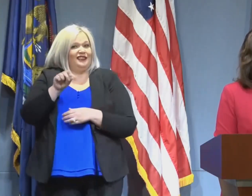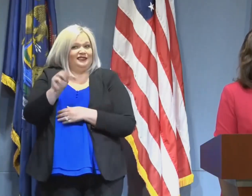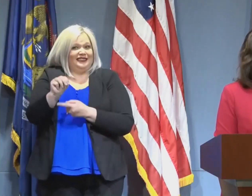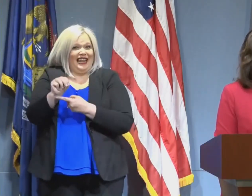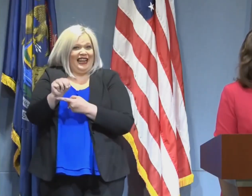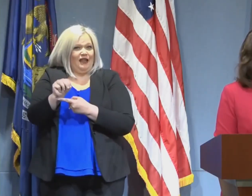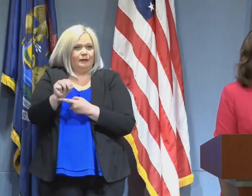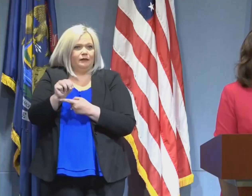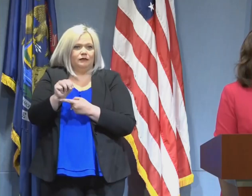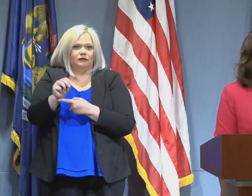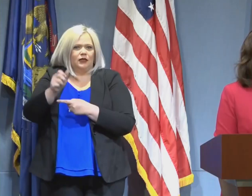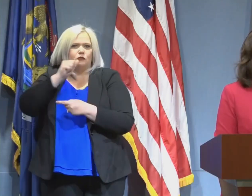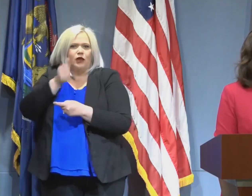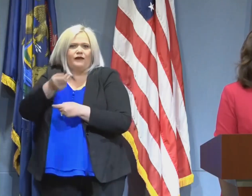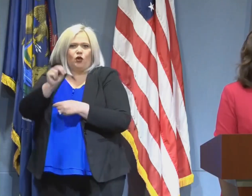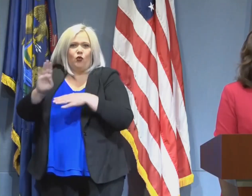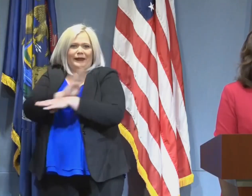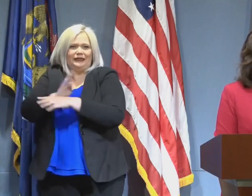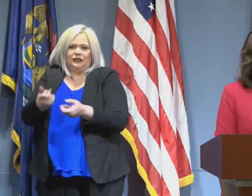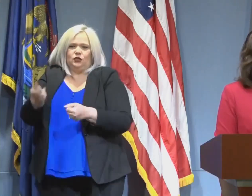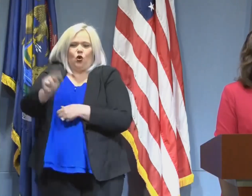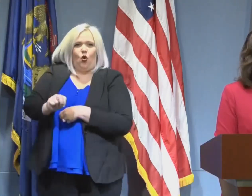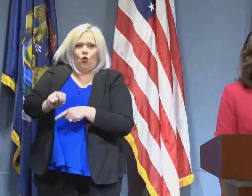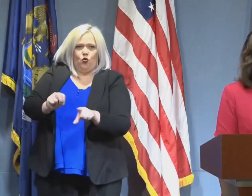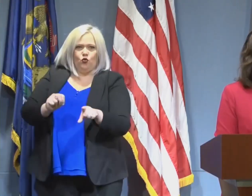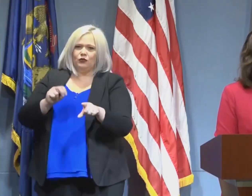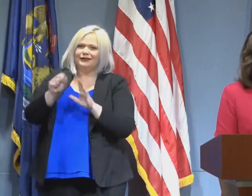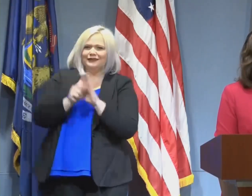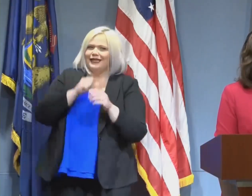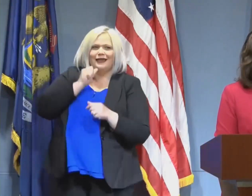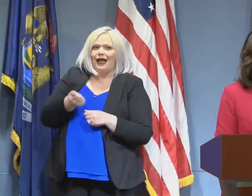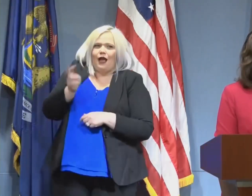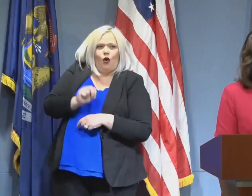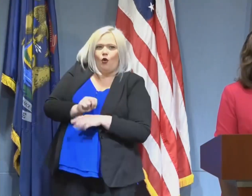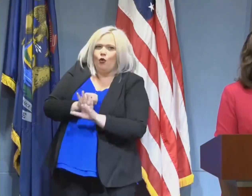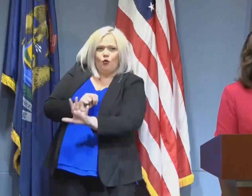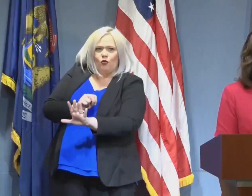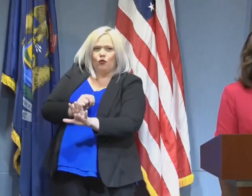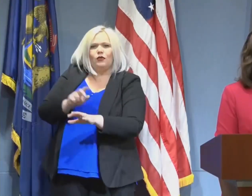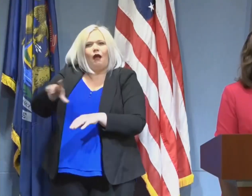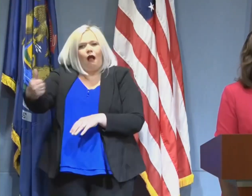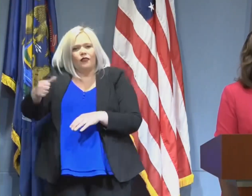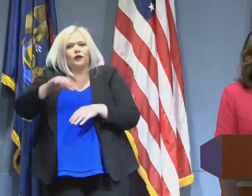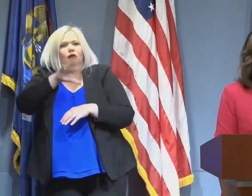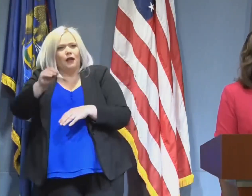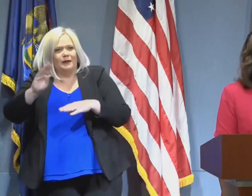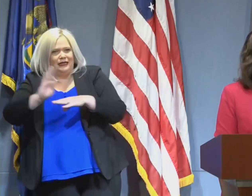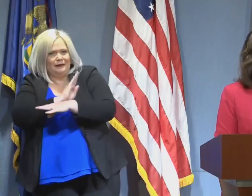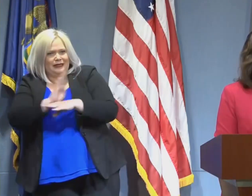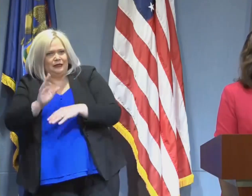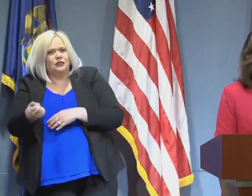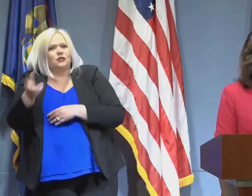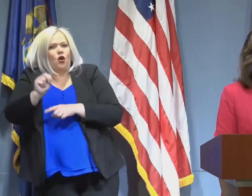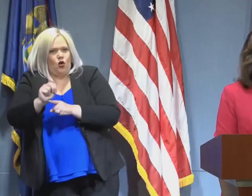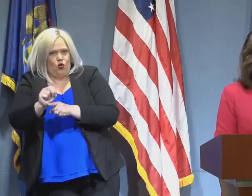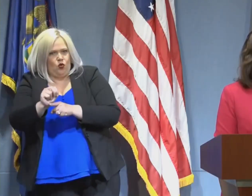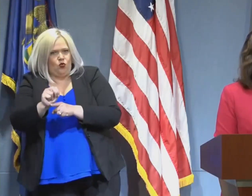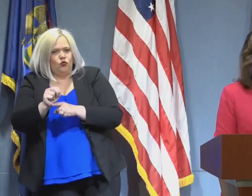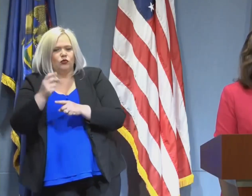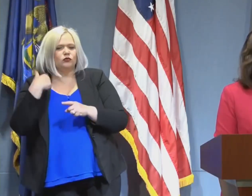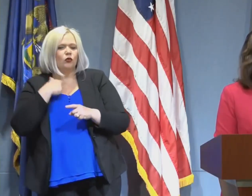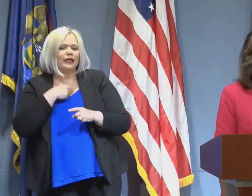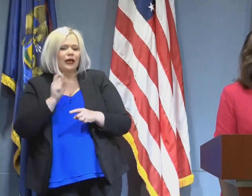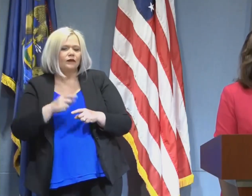dam. This is a dam that we are in the midst of going through this investigation. We have to get the facts